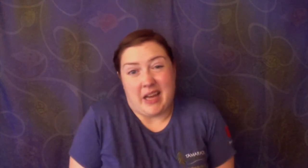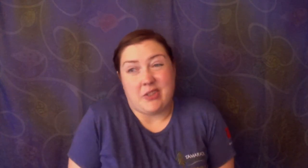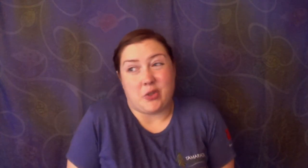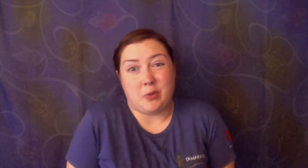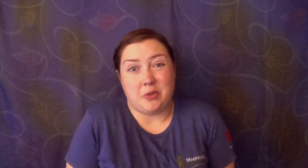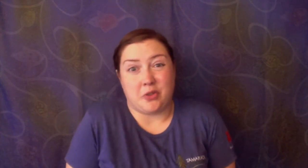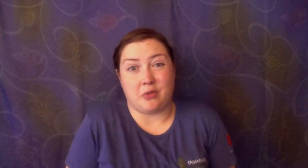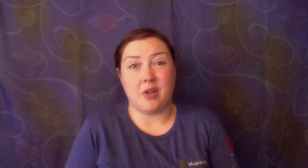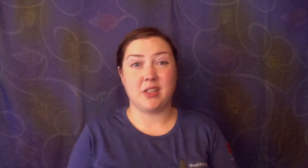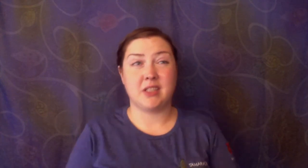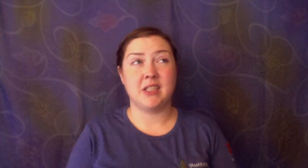shoulders shrugged.